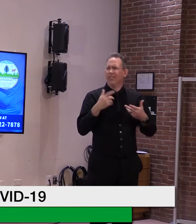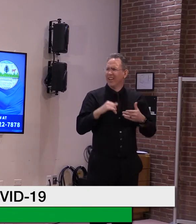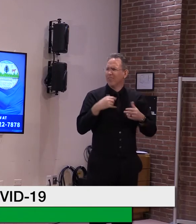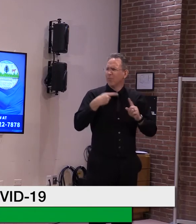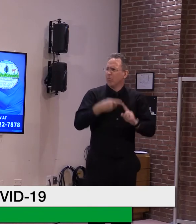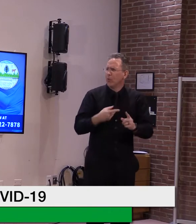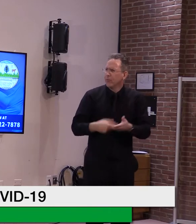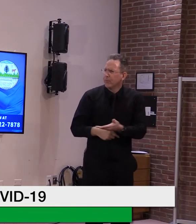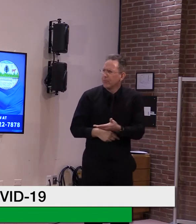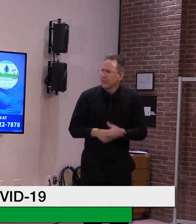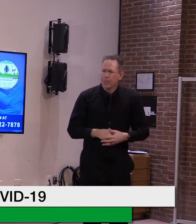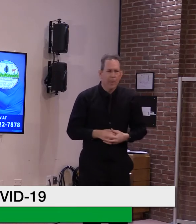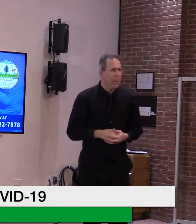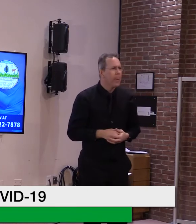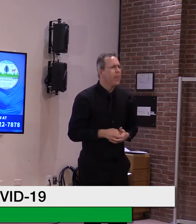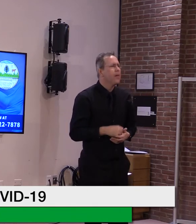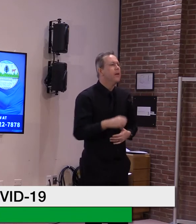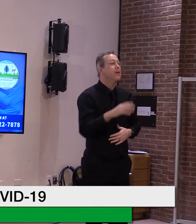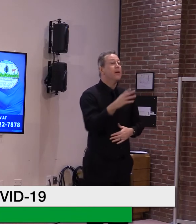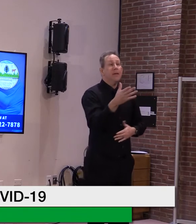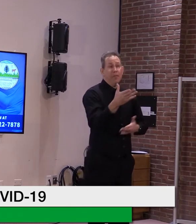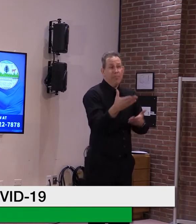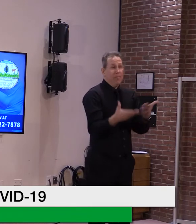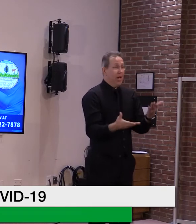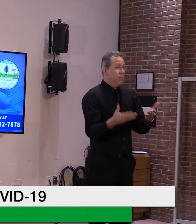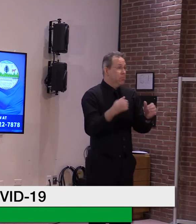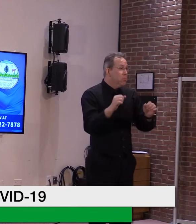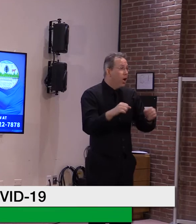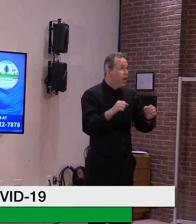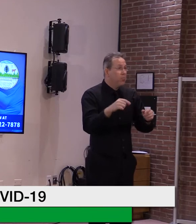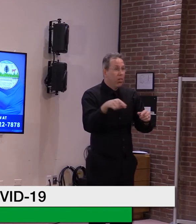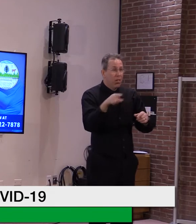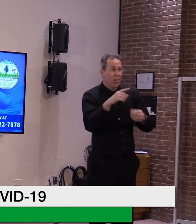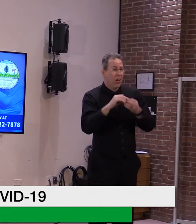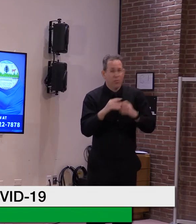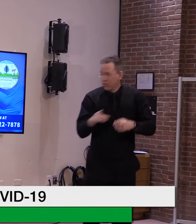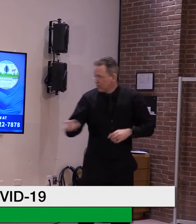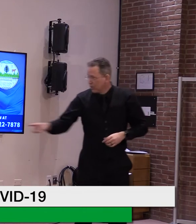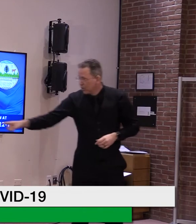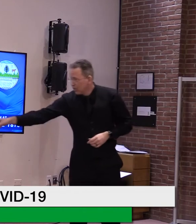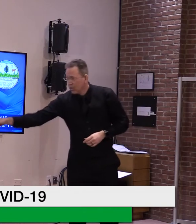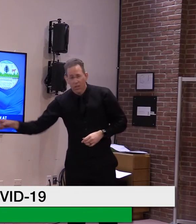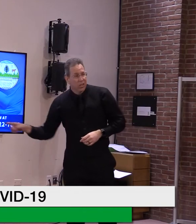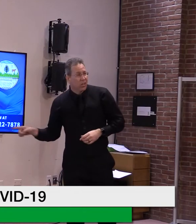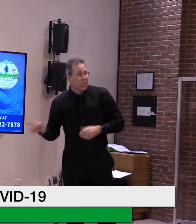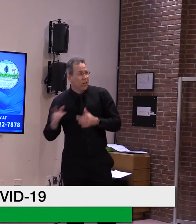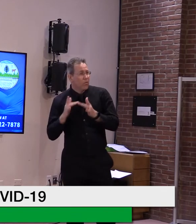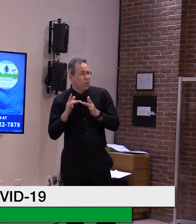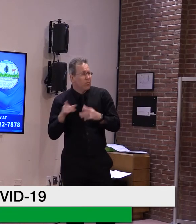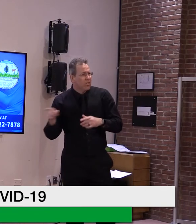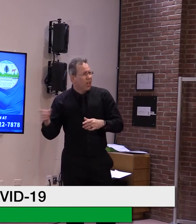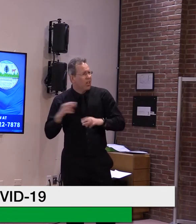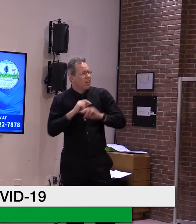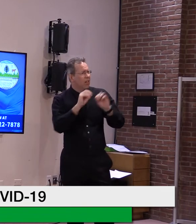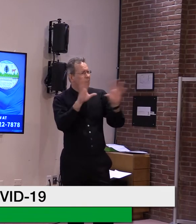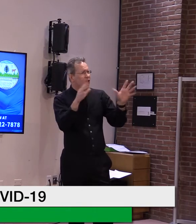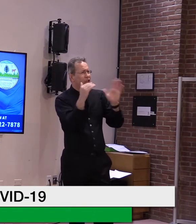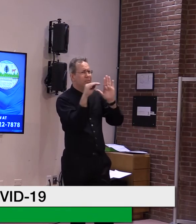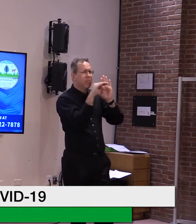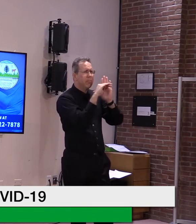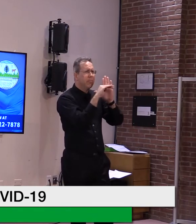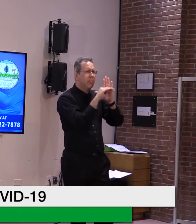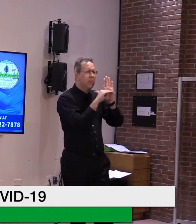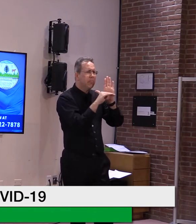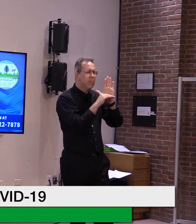basically will let you know what, um, what eligibility criteria there is. So, you know, out of staters